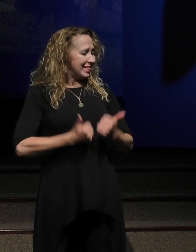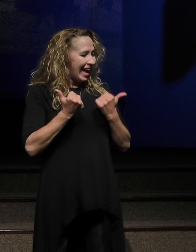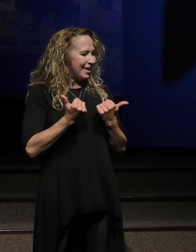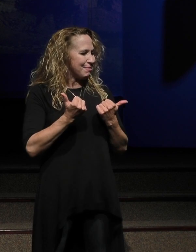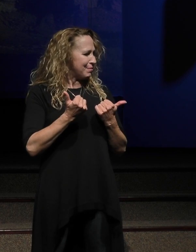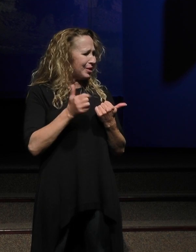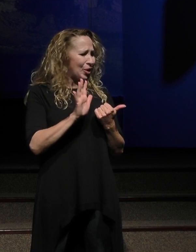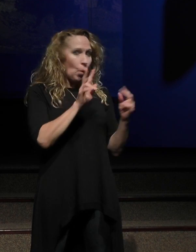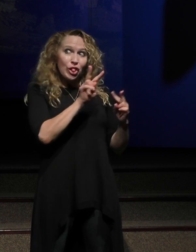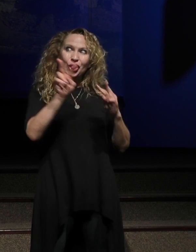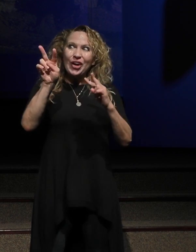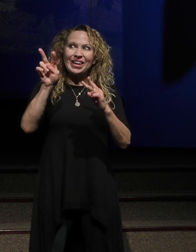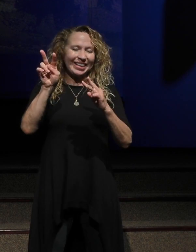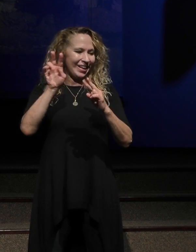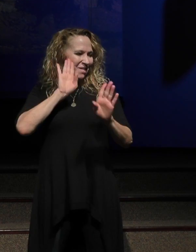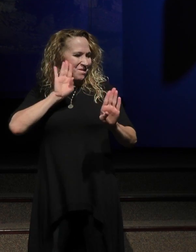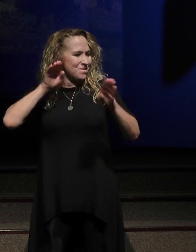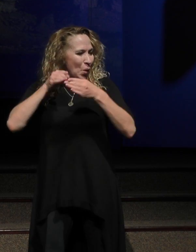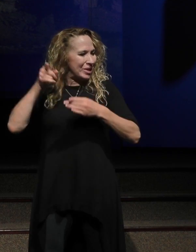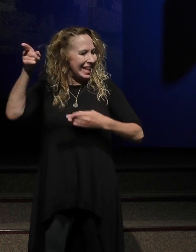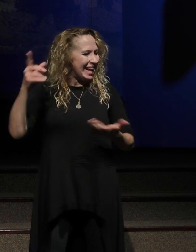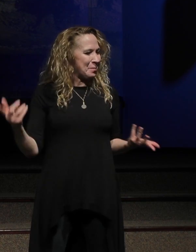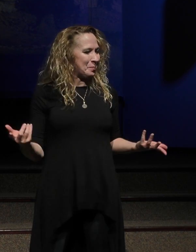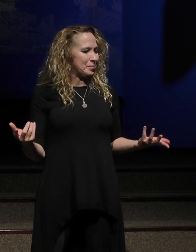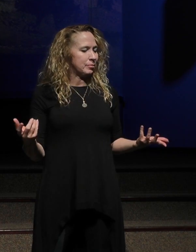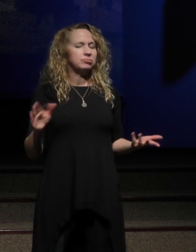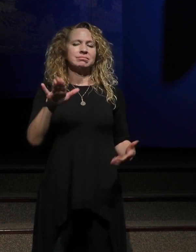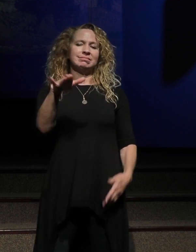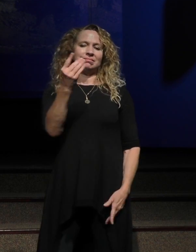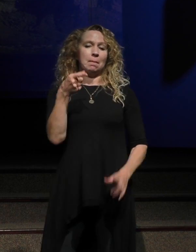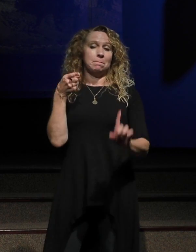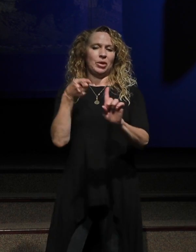to live. Let me paint this picture for you.